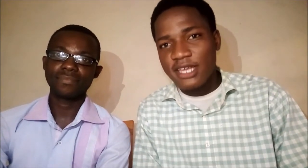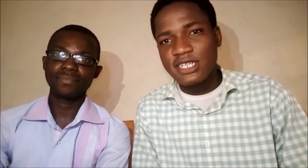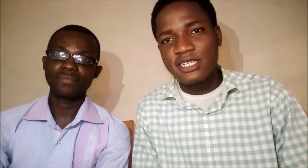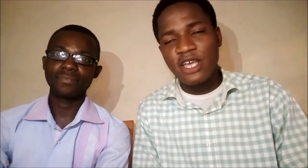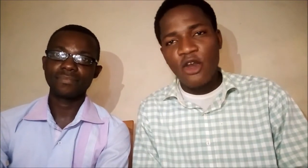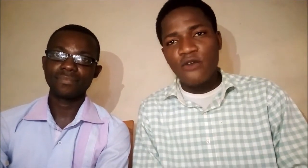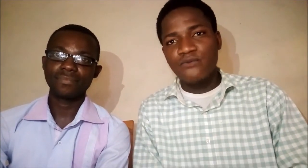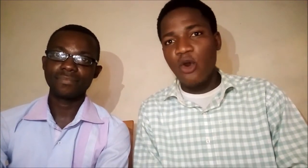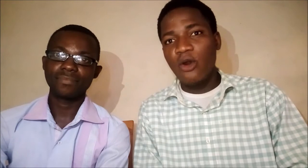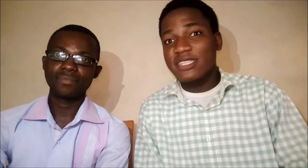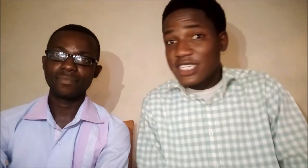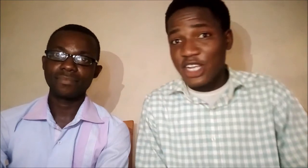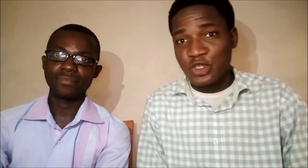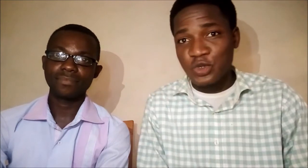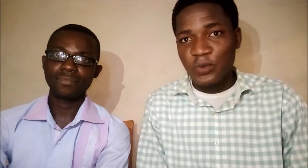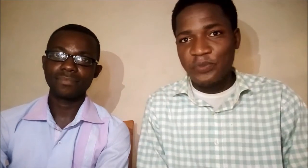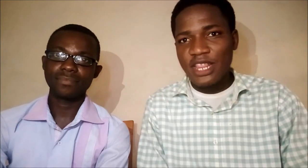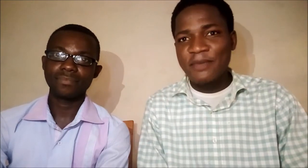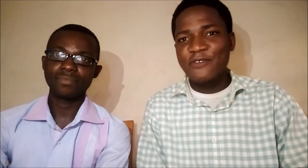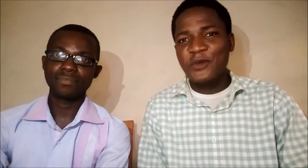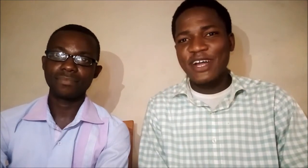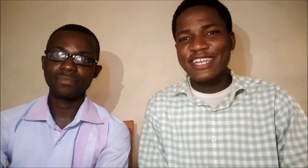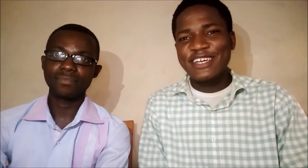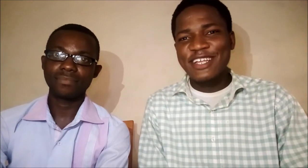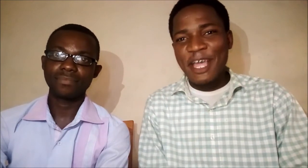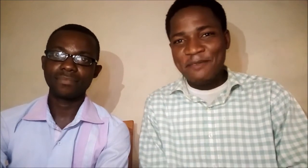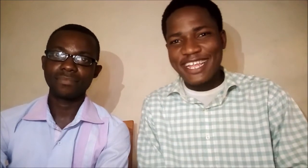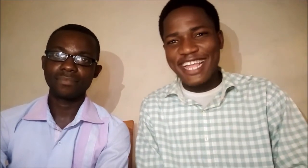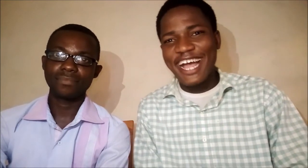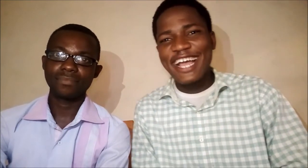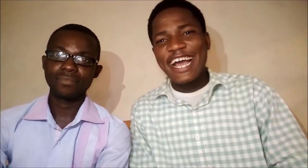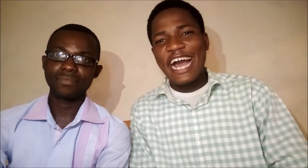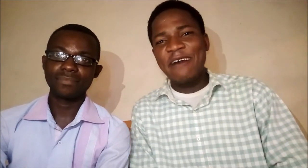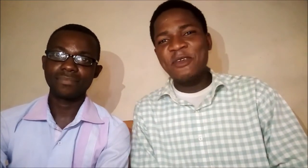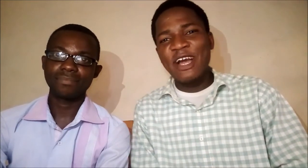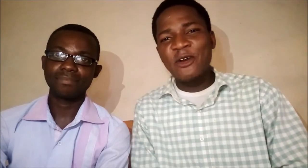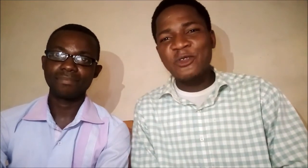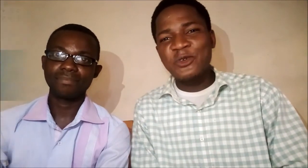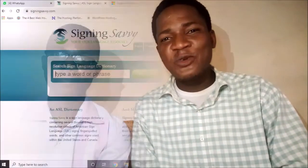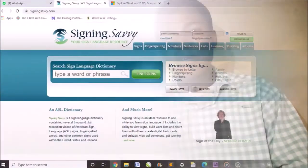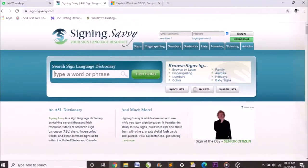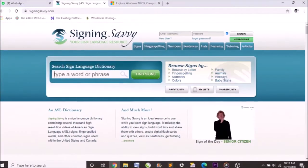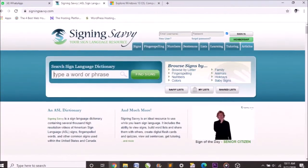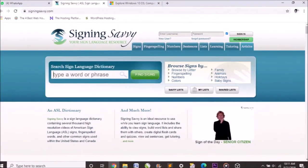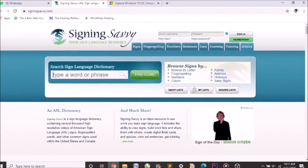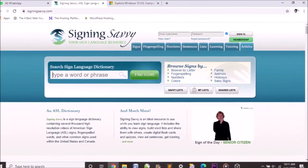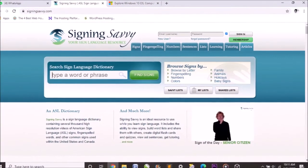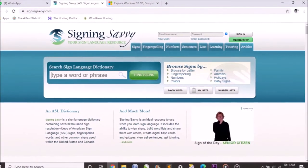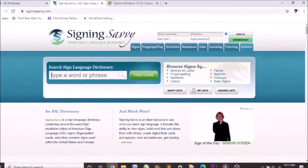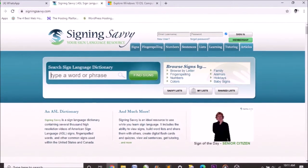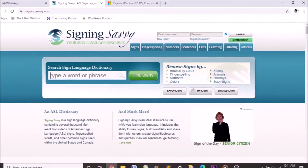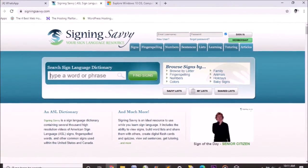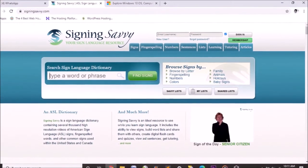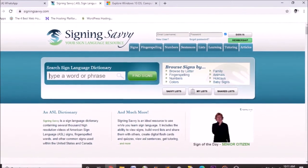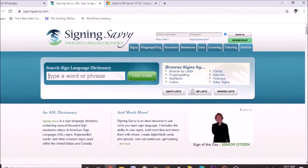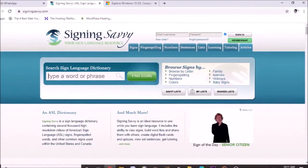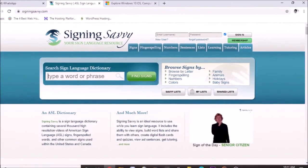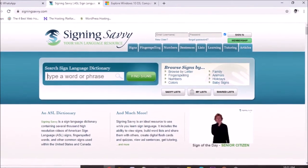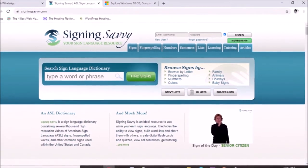ages, for teachers too. Let me give you one. Thank me later. You can go to signingsavvy.com